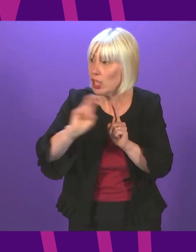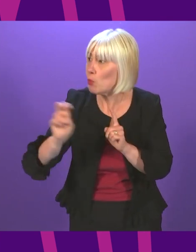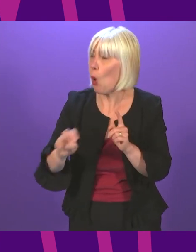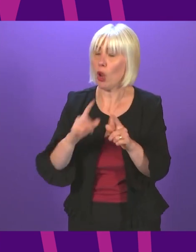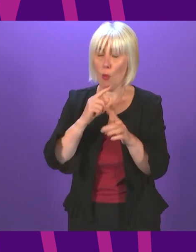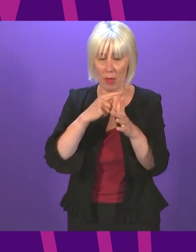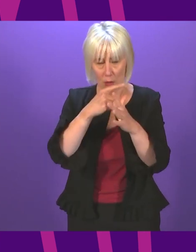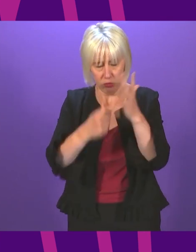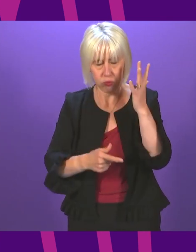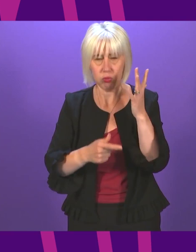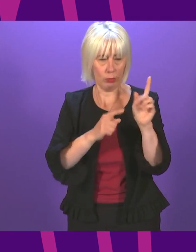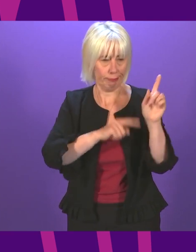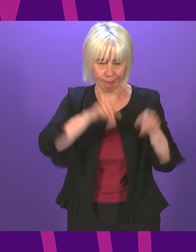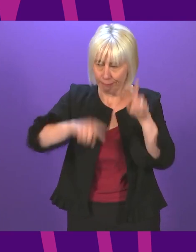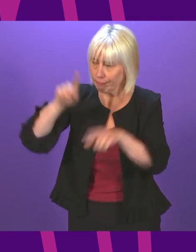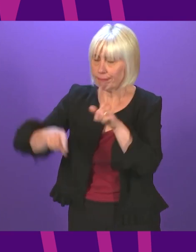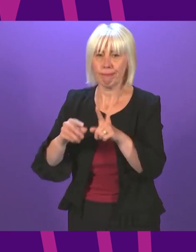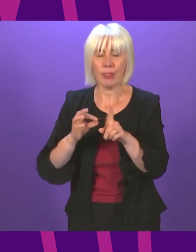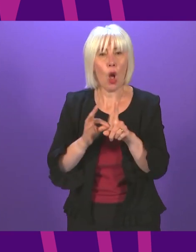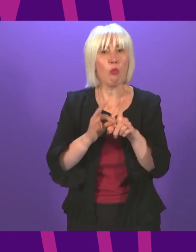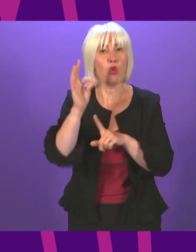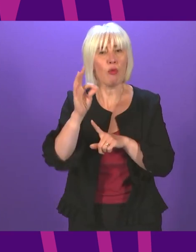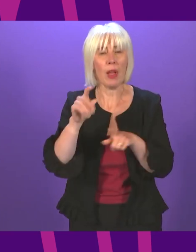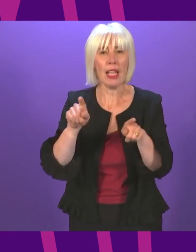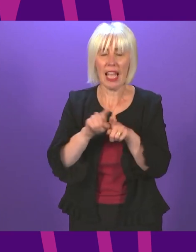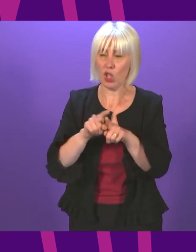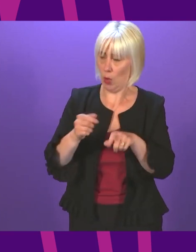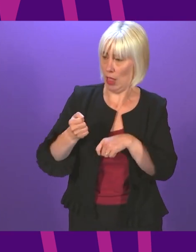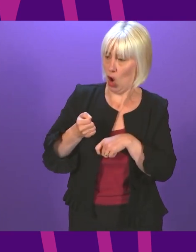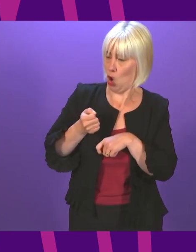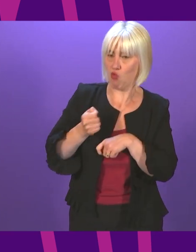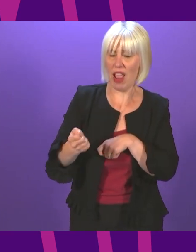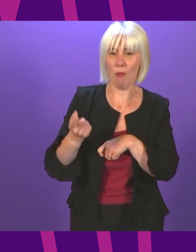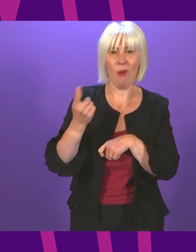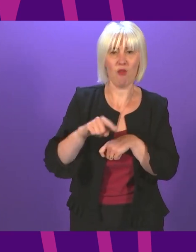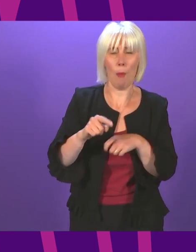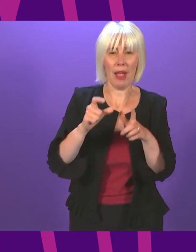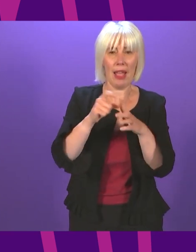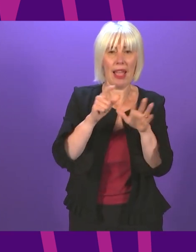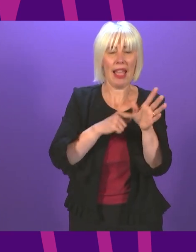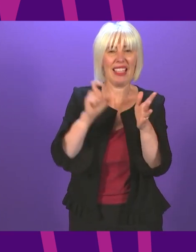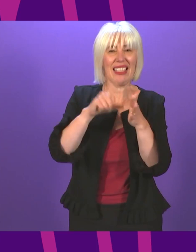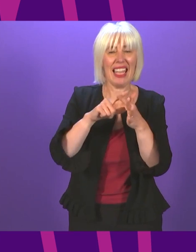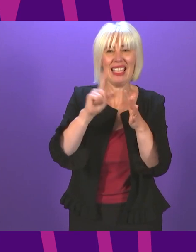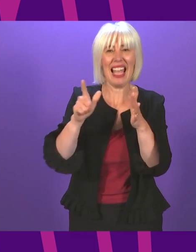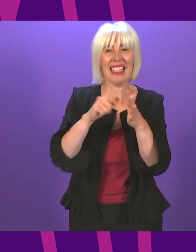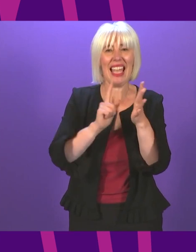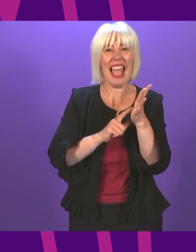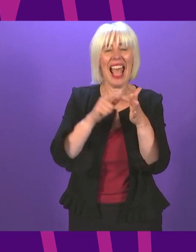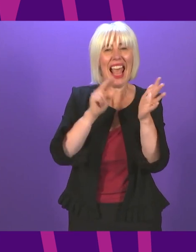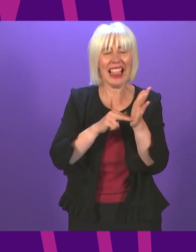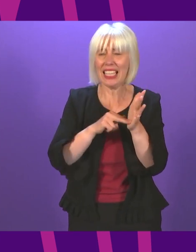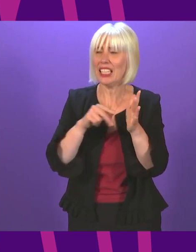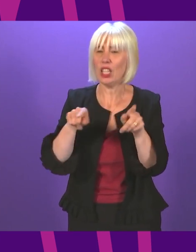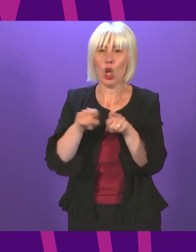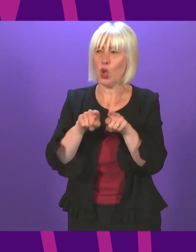so a range of improvements including looking at a rail link between Dice and Ellen further north to Peterhead and Fraserburgh reviewing the